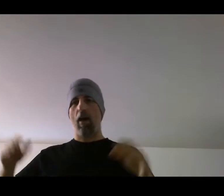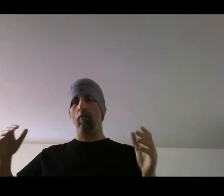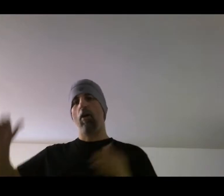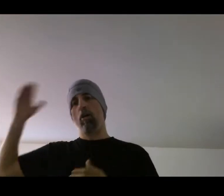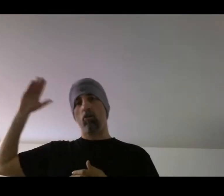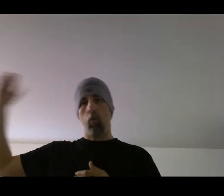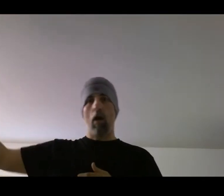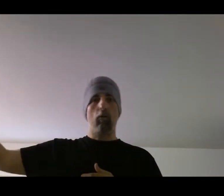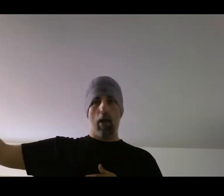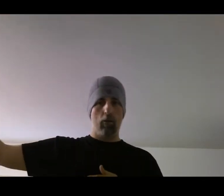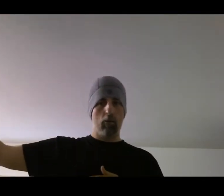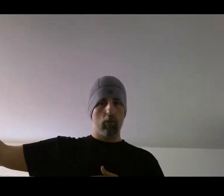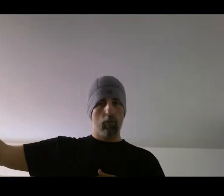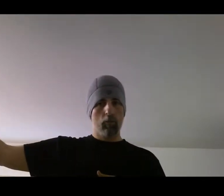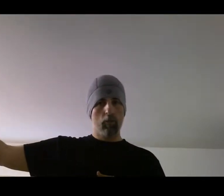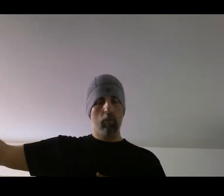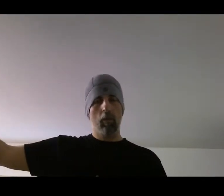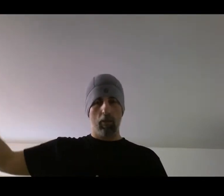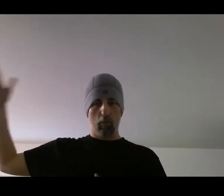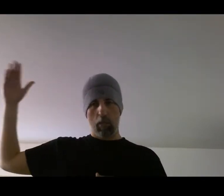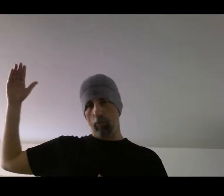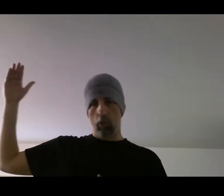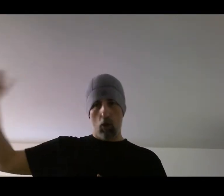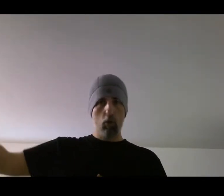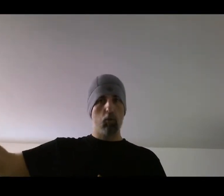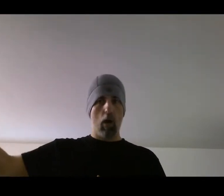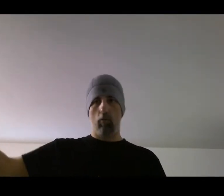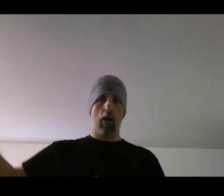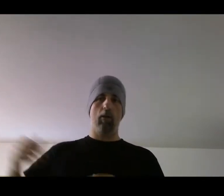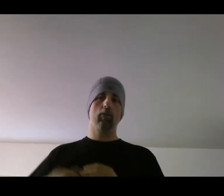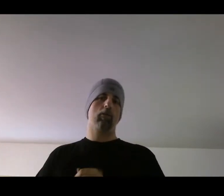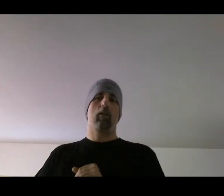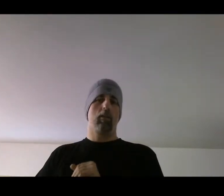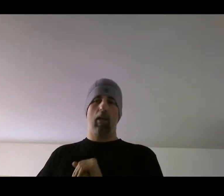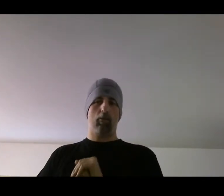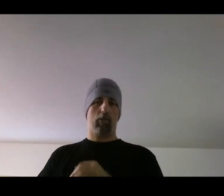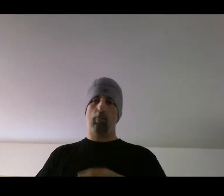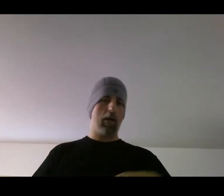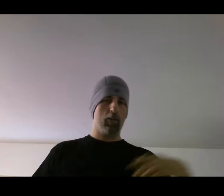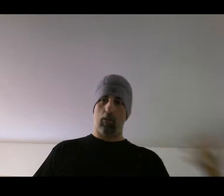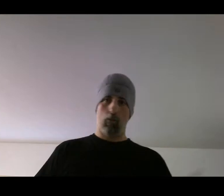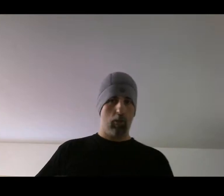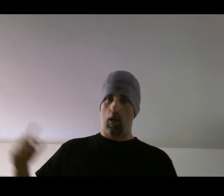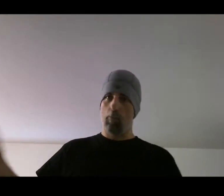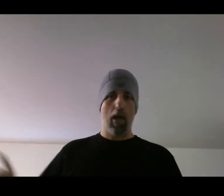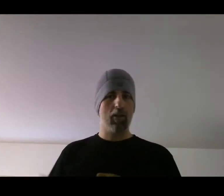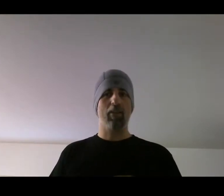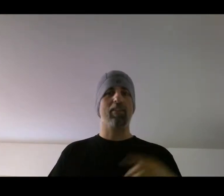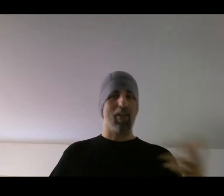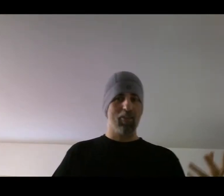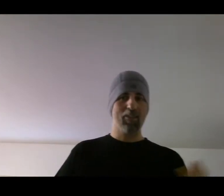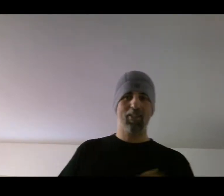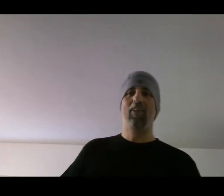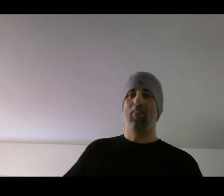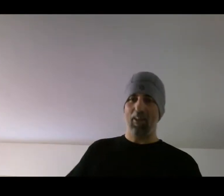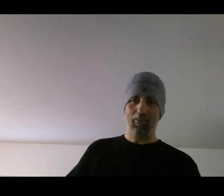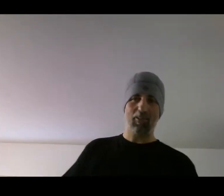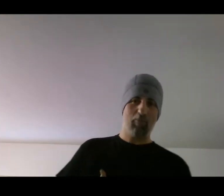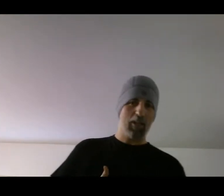have 12 rounds and to be able to go 12 rounds. Now some fighters can do it lot better than others, right? You've seen fighters